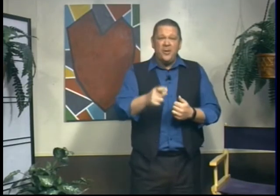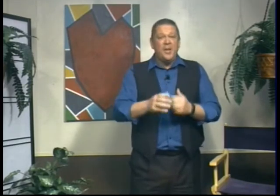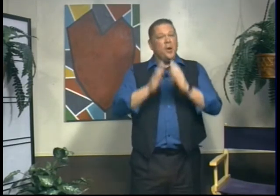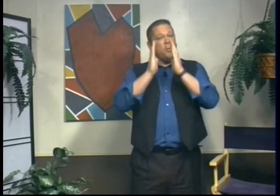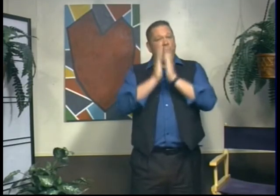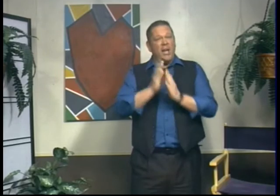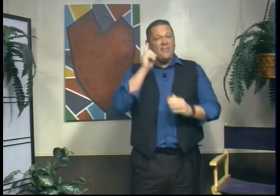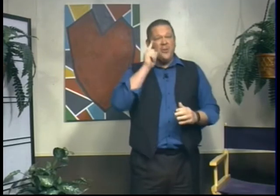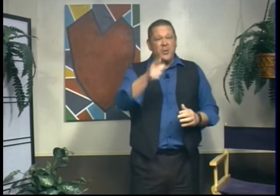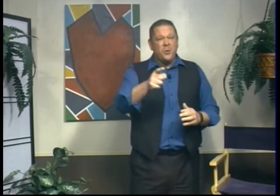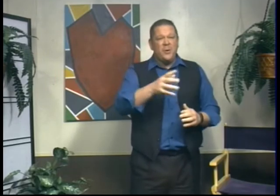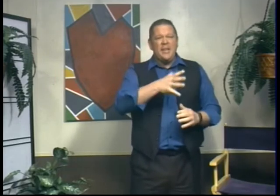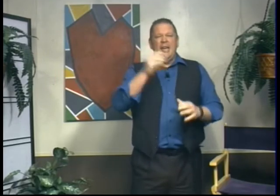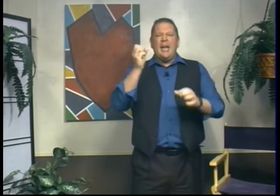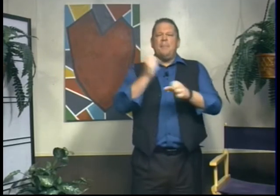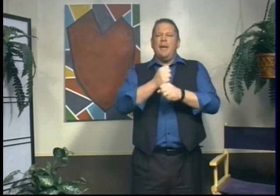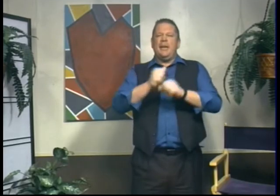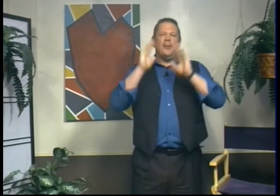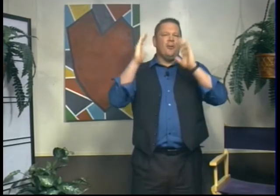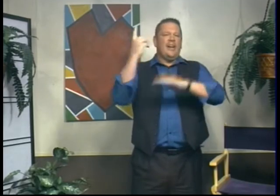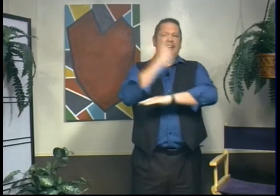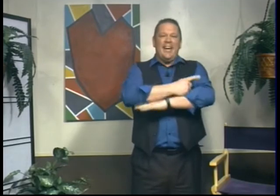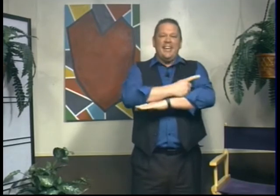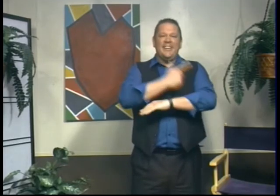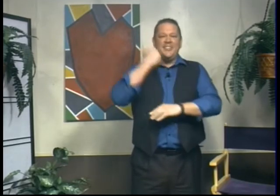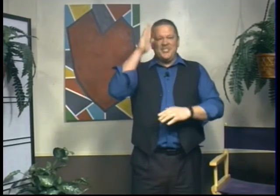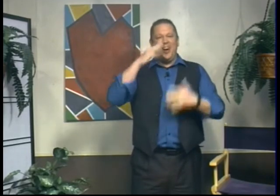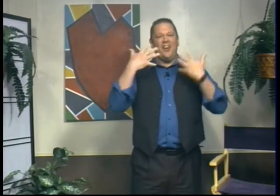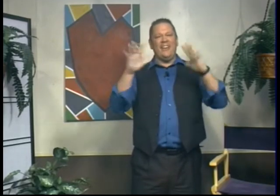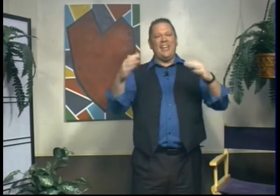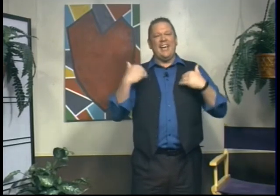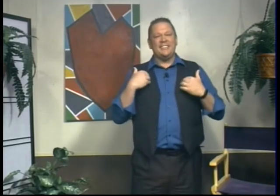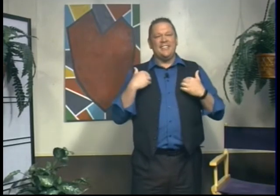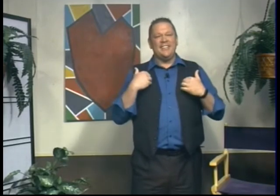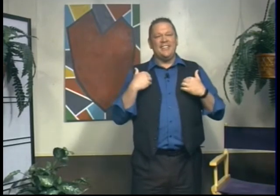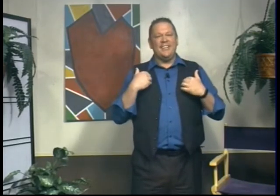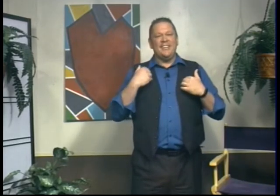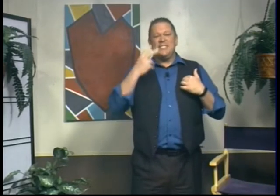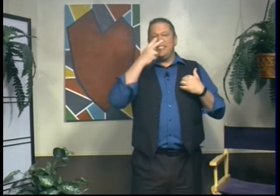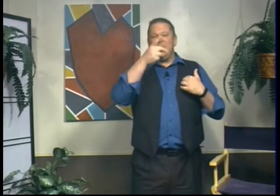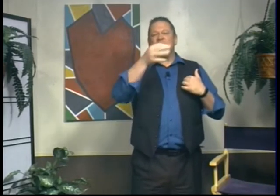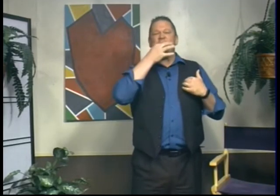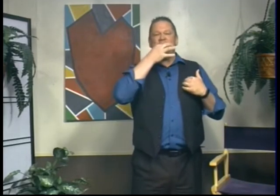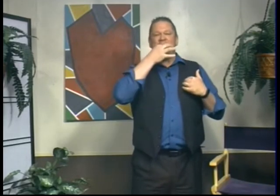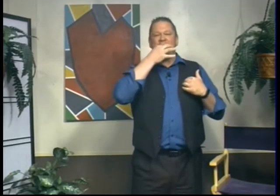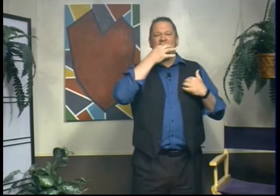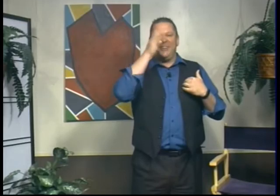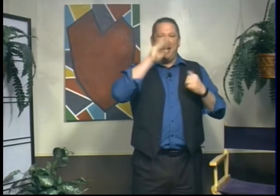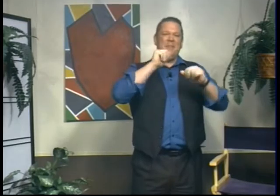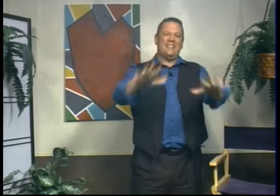We're praying for you. And make it a great day, because God already has. See you soon. God bless.